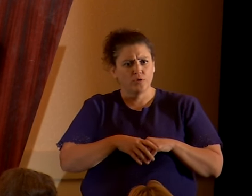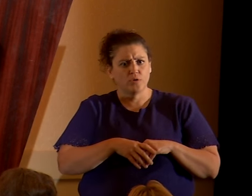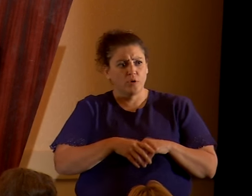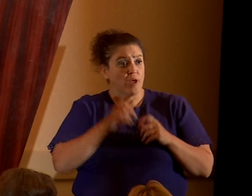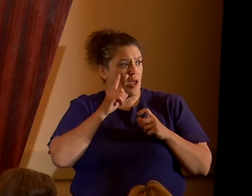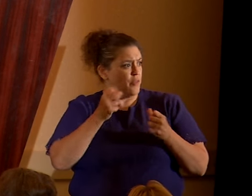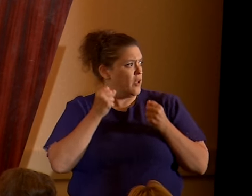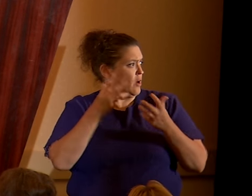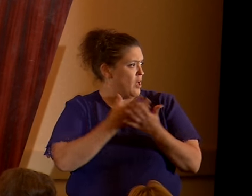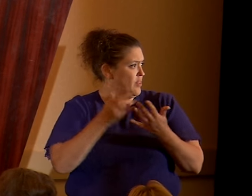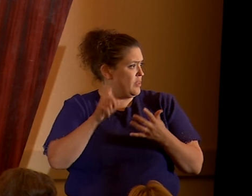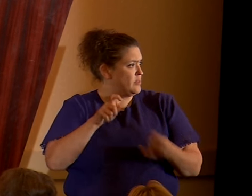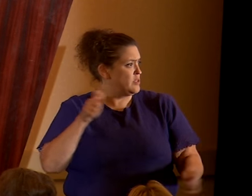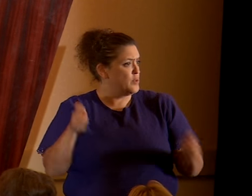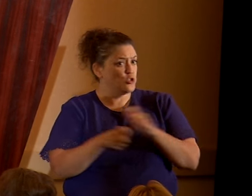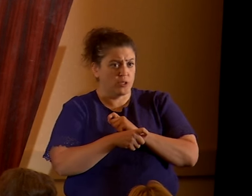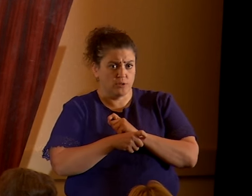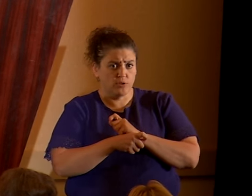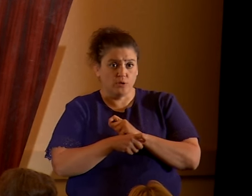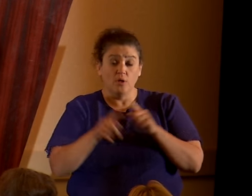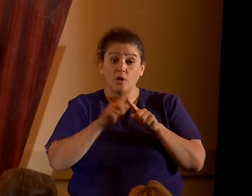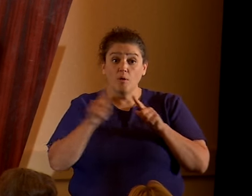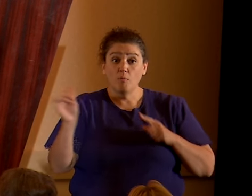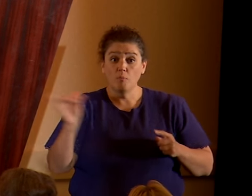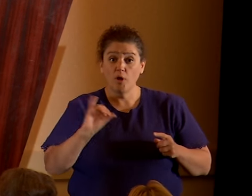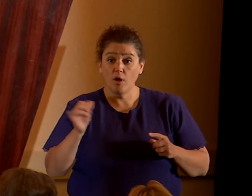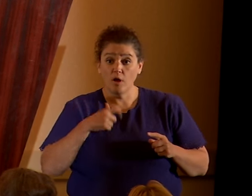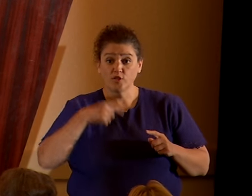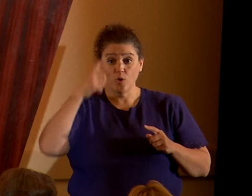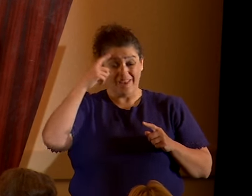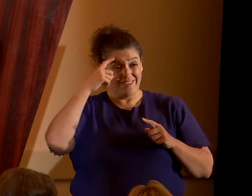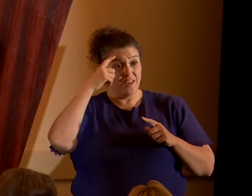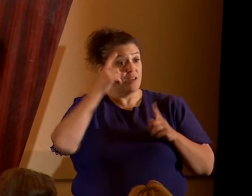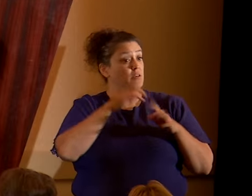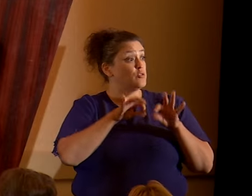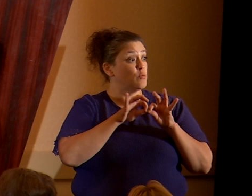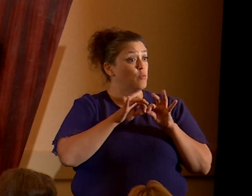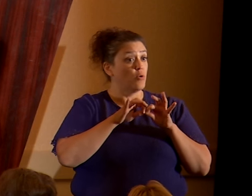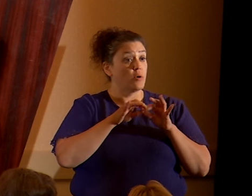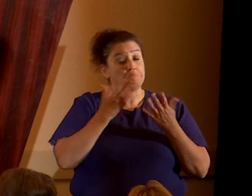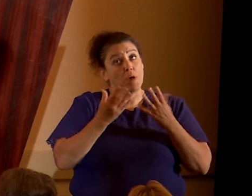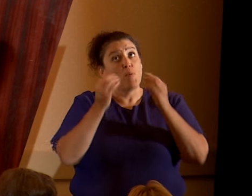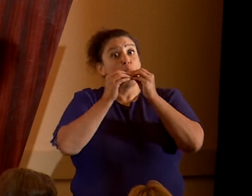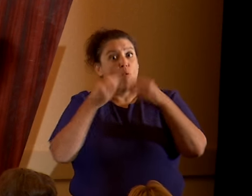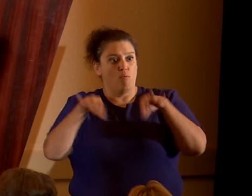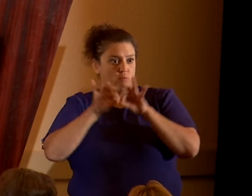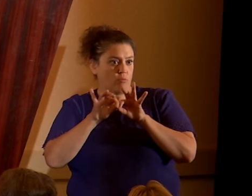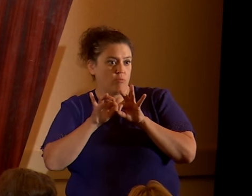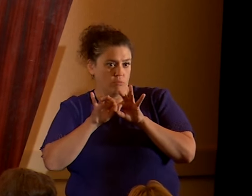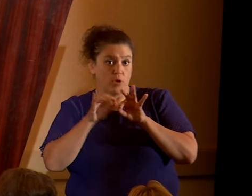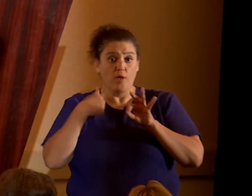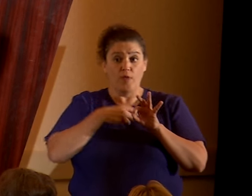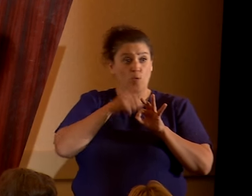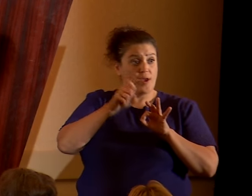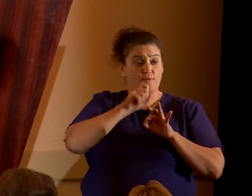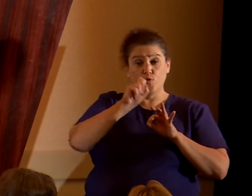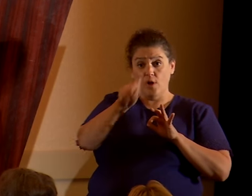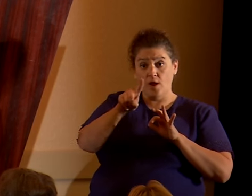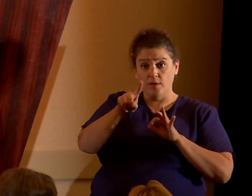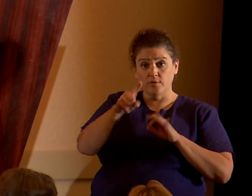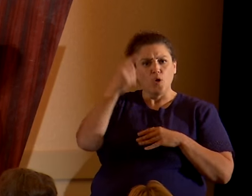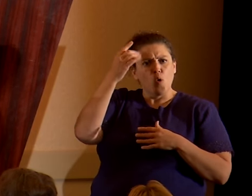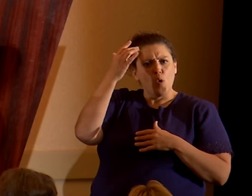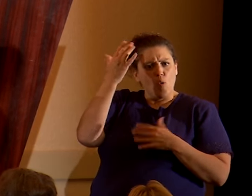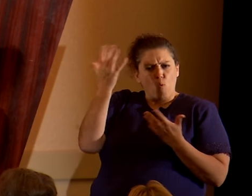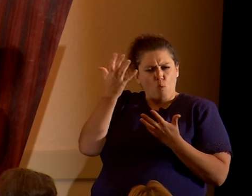needs to be changed about it. But also, I think it's equally important, if not more important, is that we have to ask the question, what should the